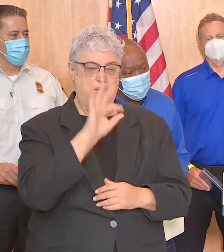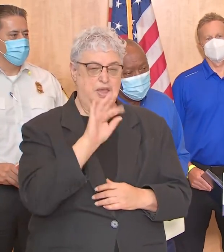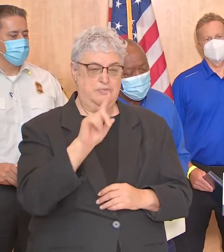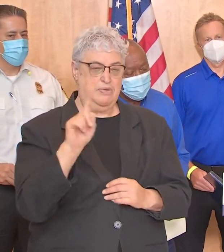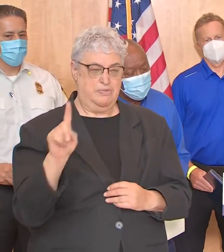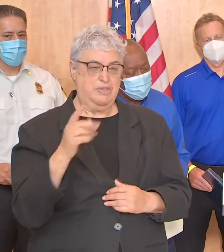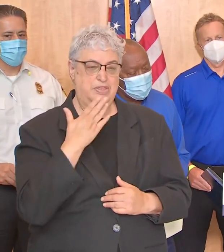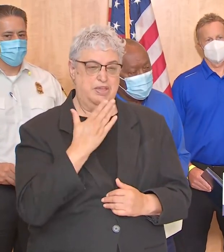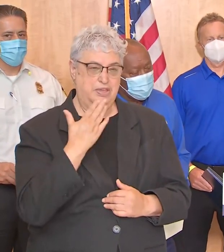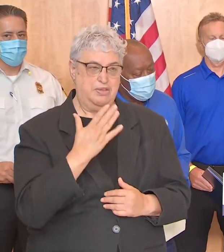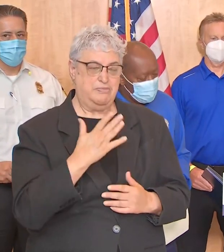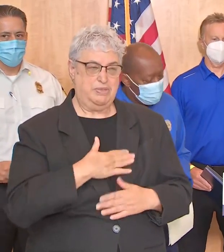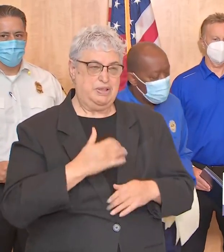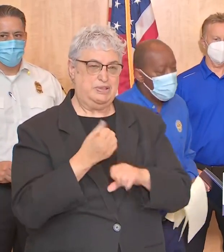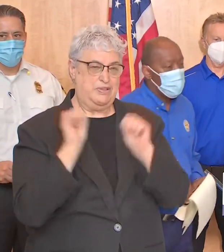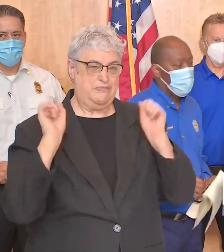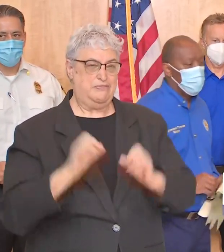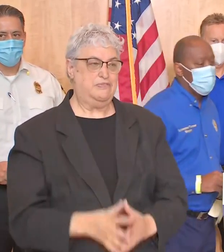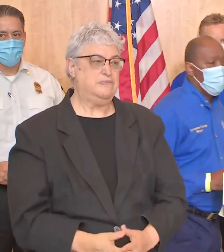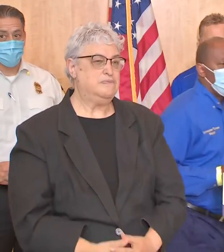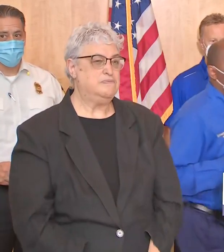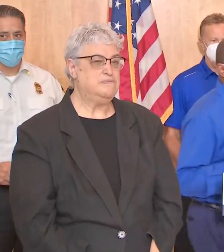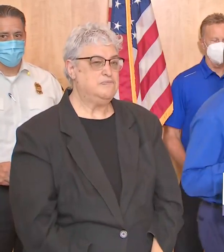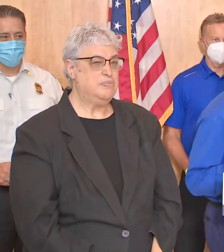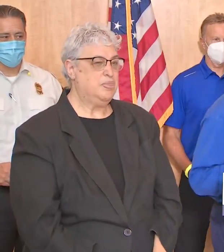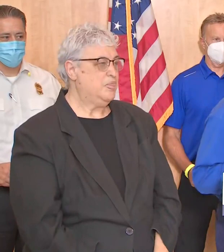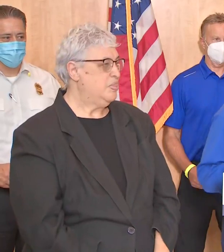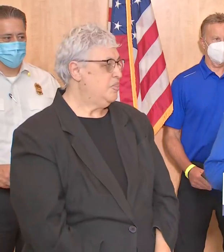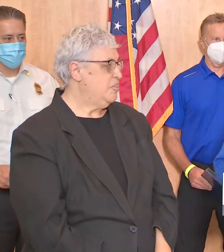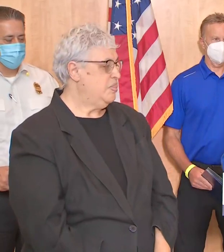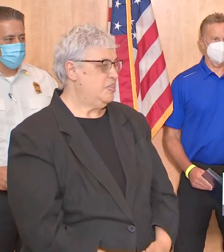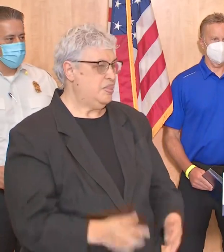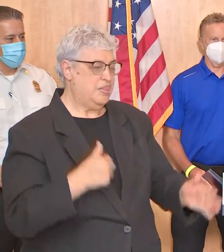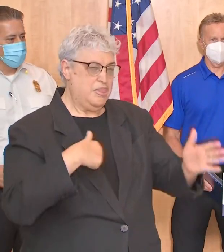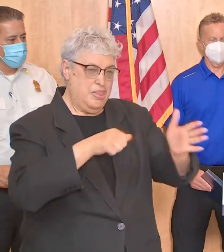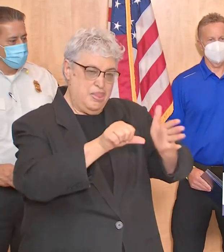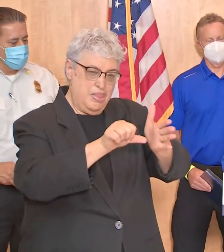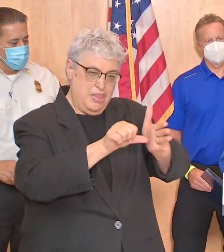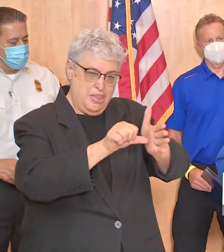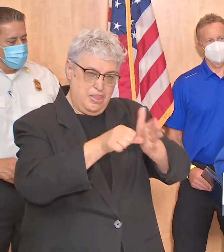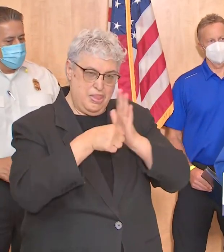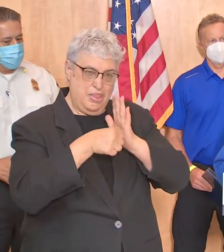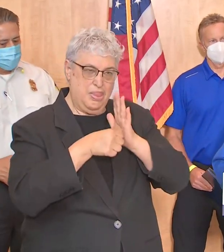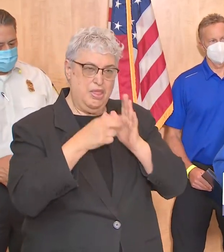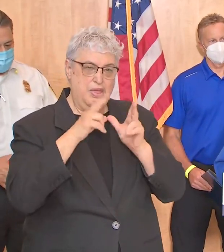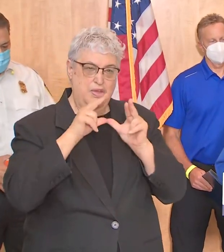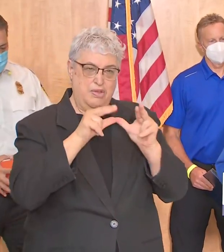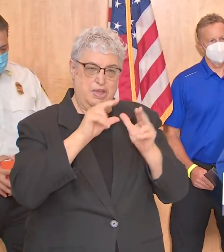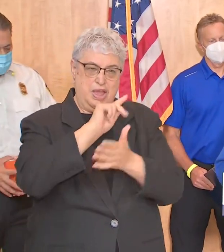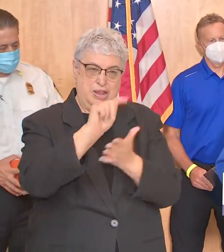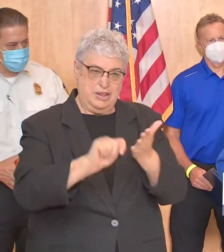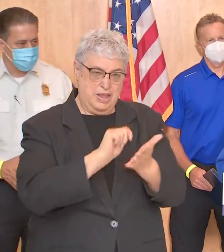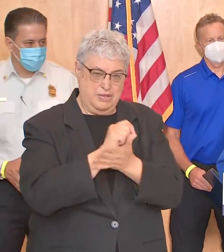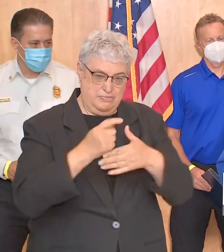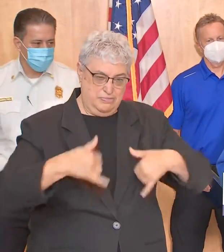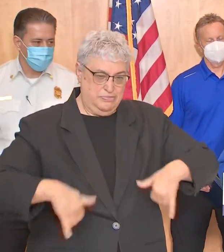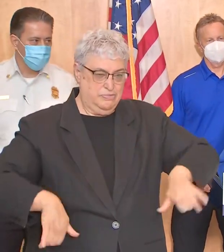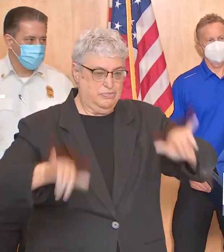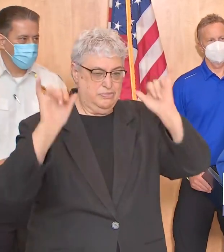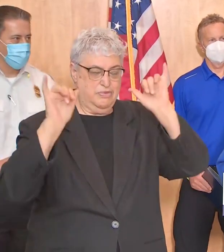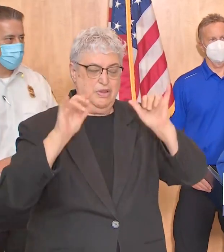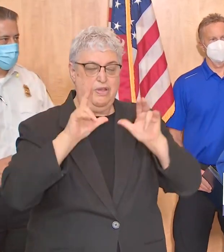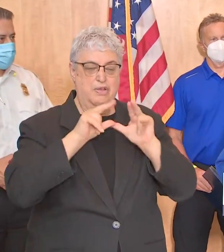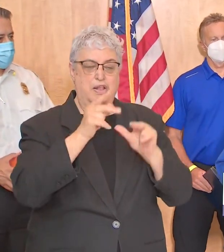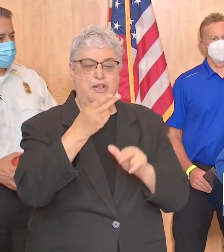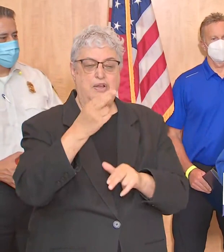thank you and please be safe I want to emphasize the importance we are still in hurricane season regardless of what happens with